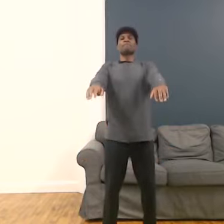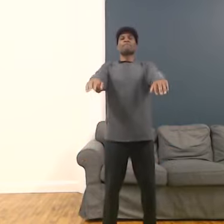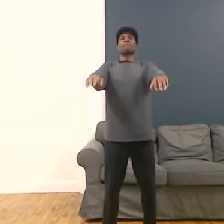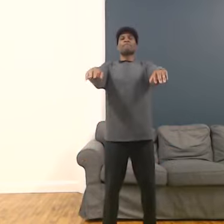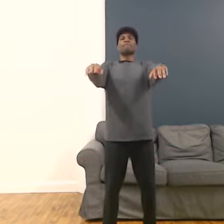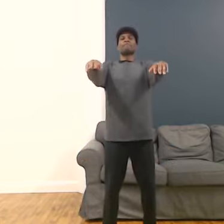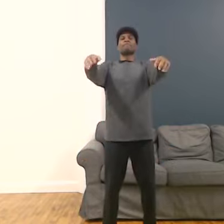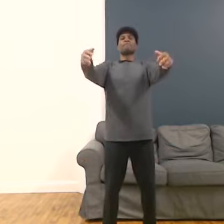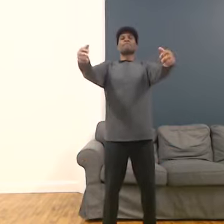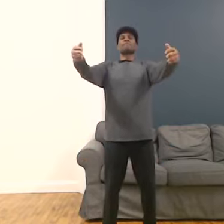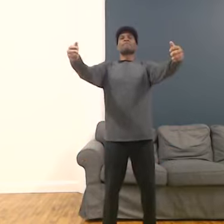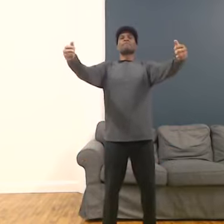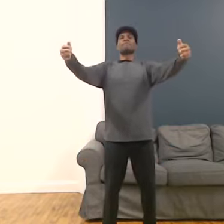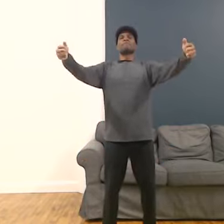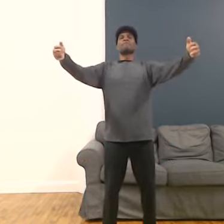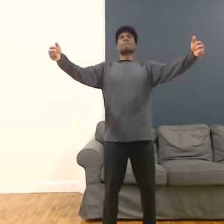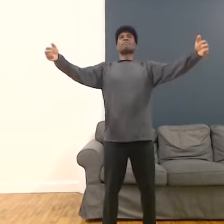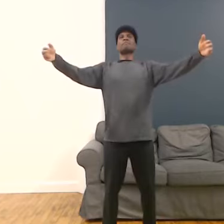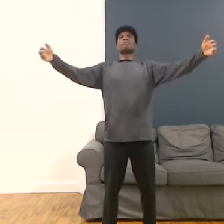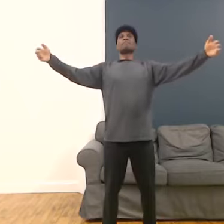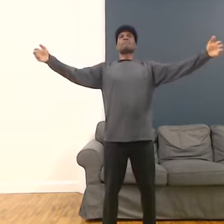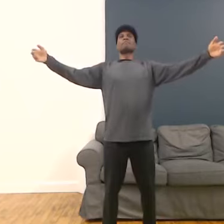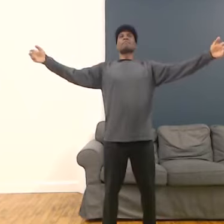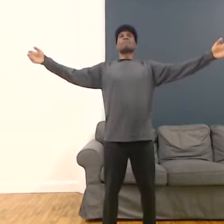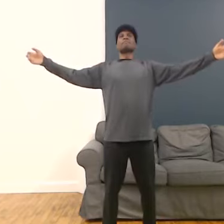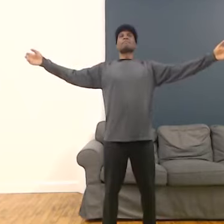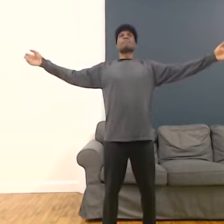Let's do this.